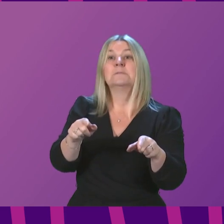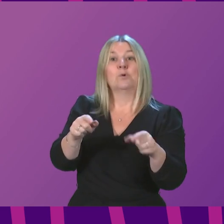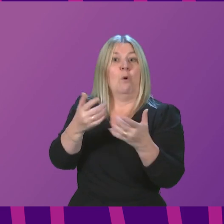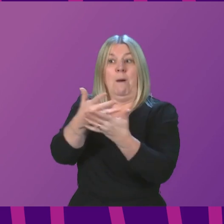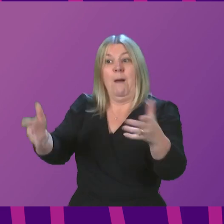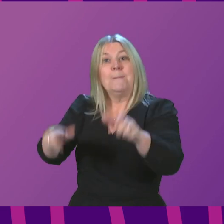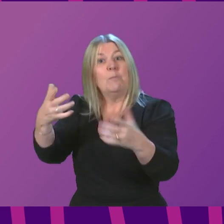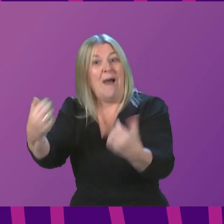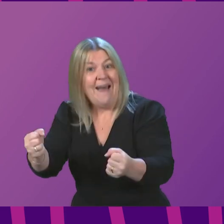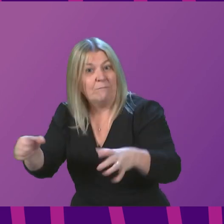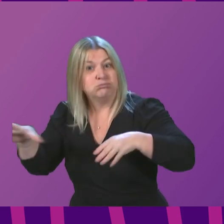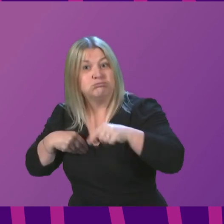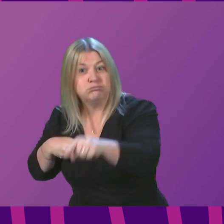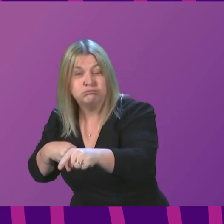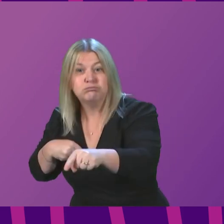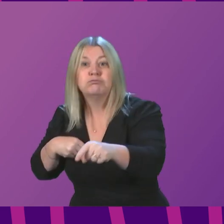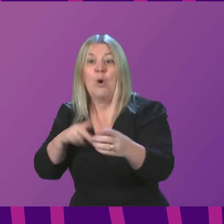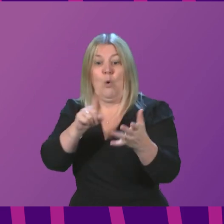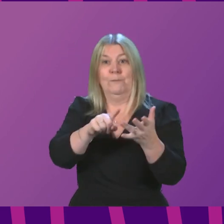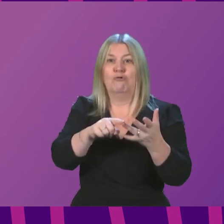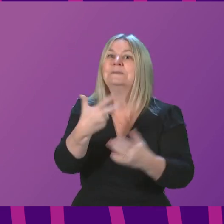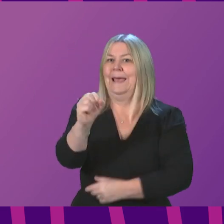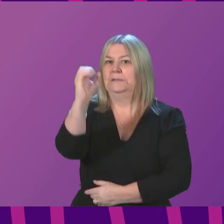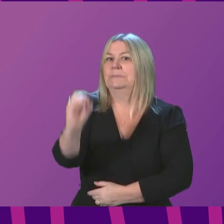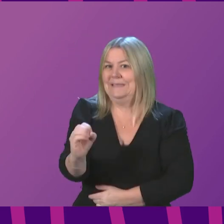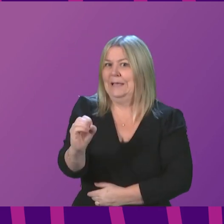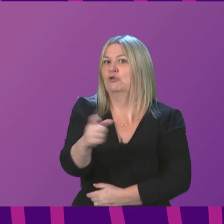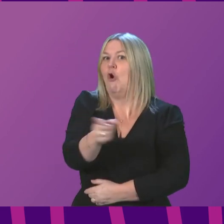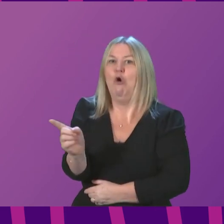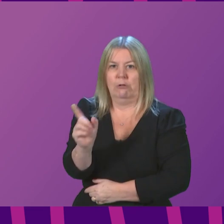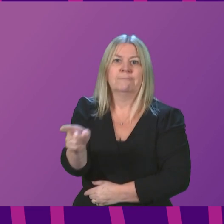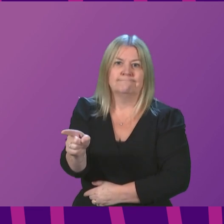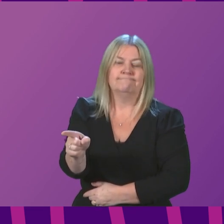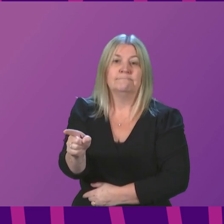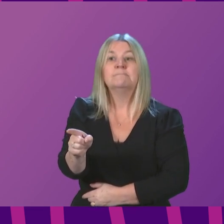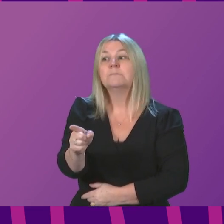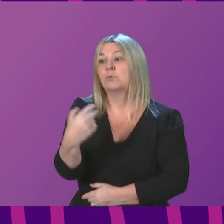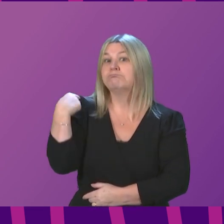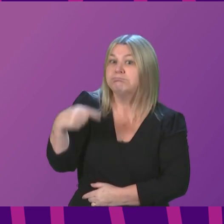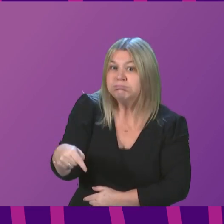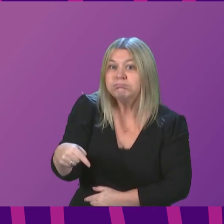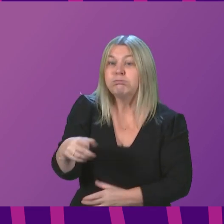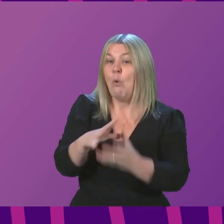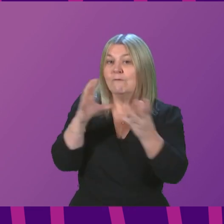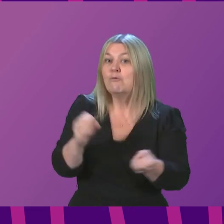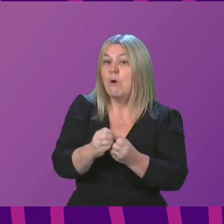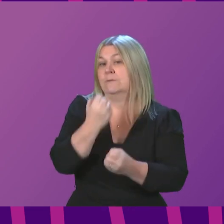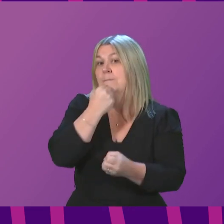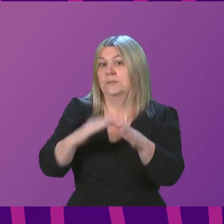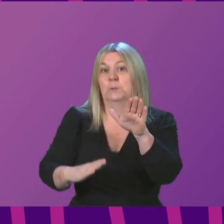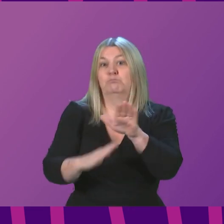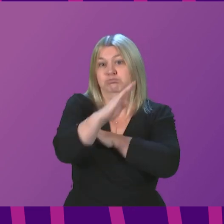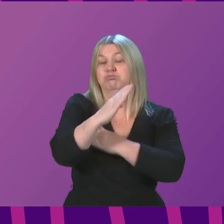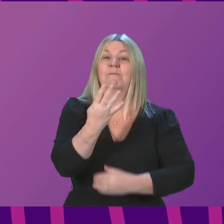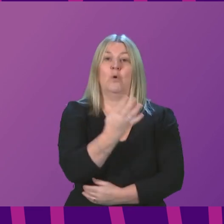cent of all cases. Over the past week, the number of reported cases of COVID overall has increased by